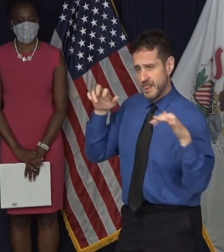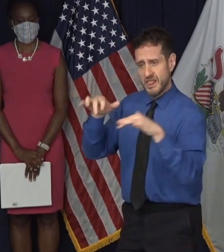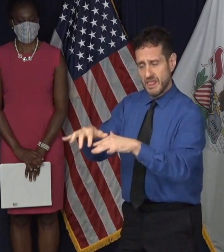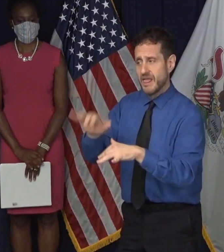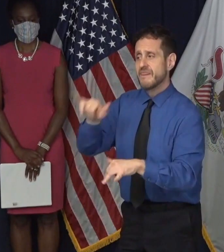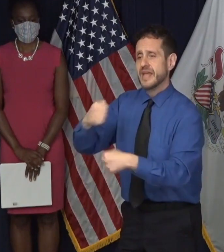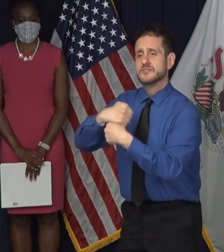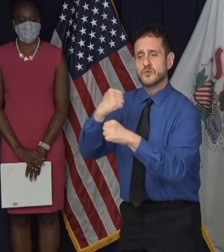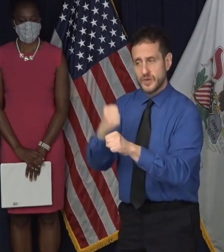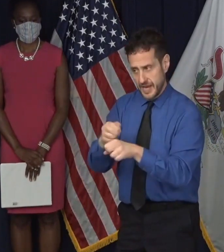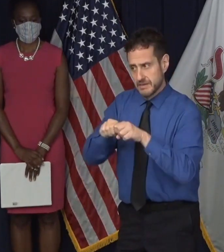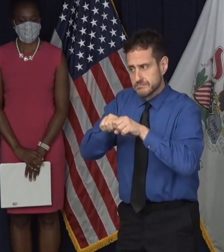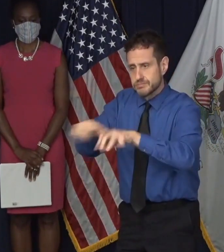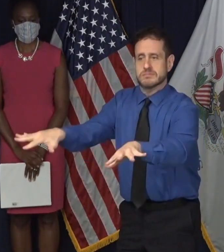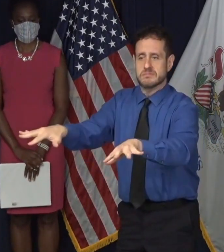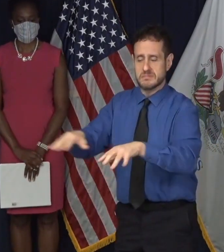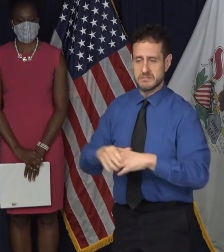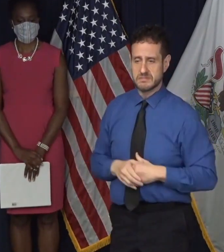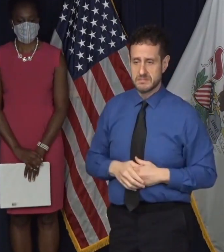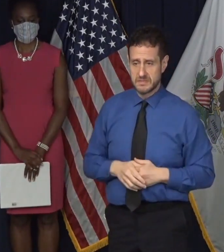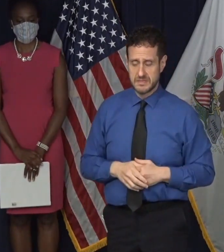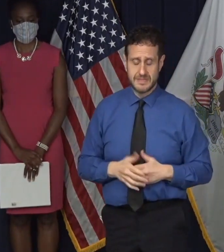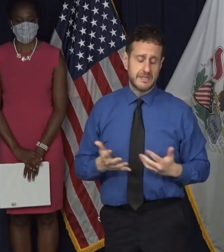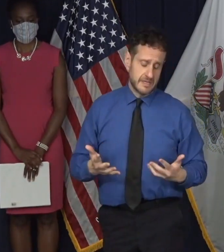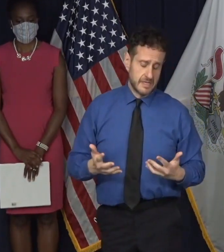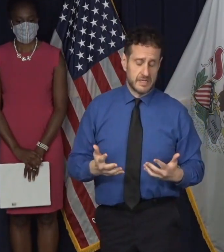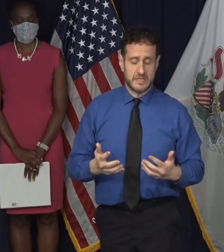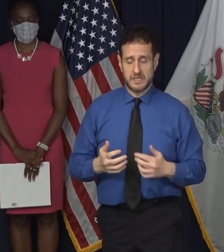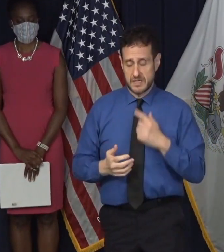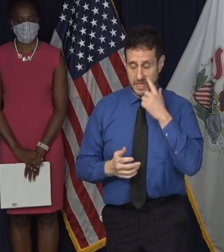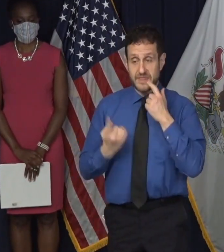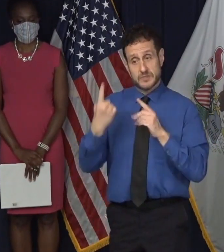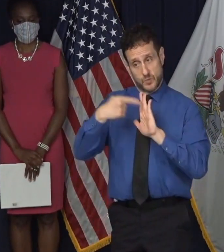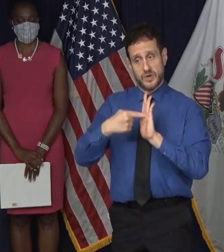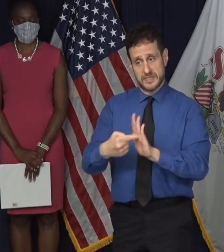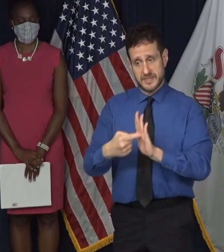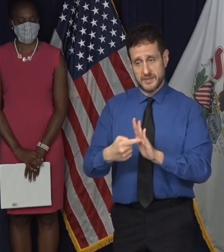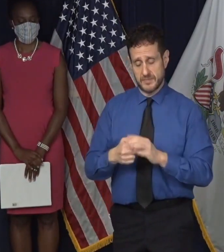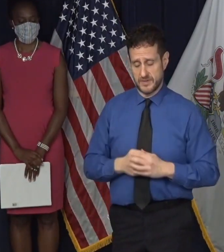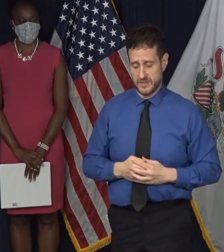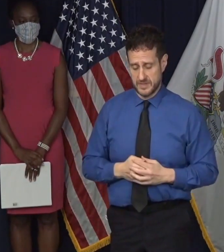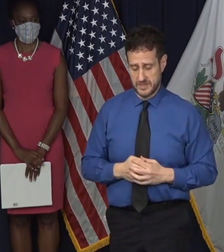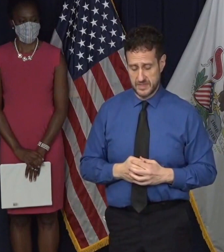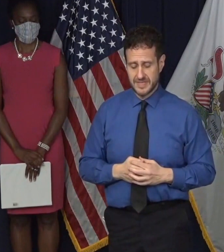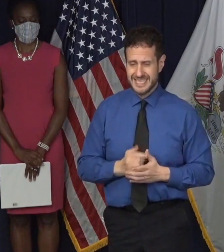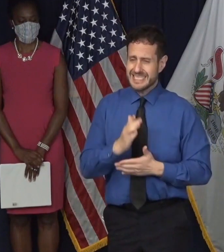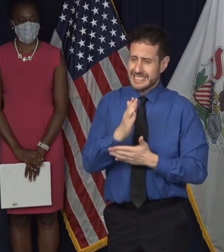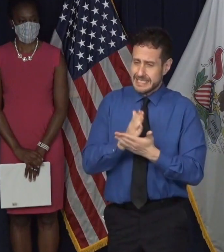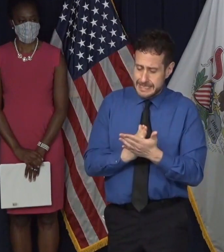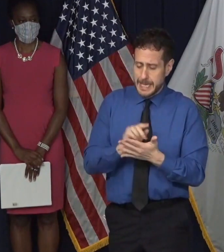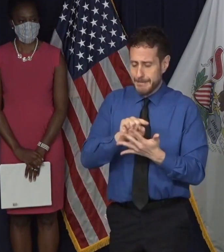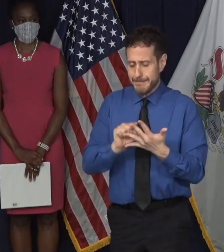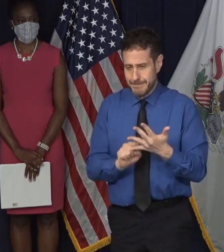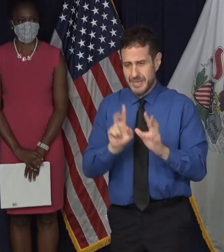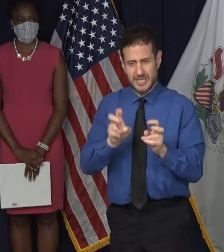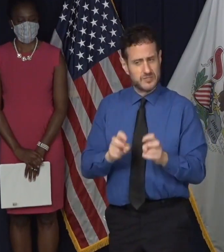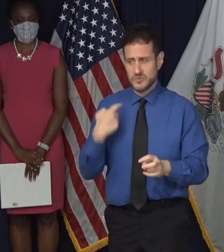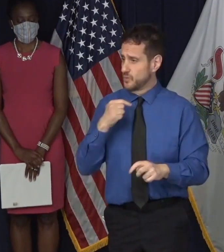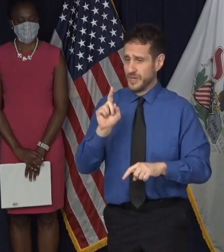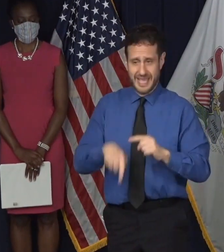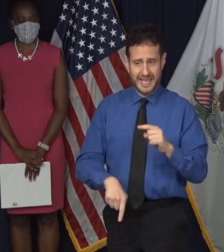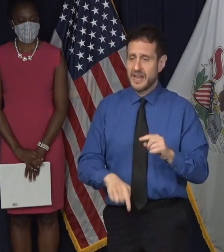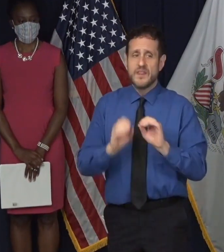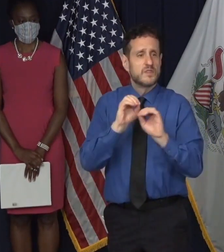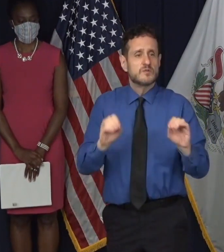creating super spreader events. So I, you know, I, that's an example of some things that you just can't, there isn't a